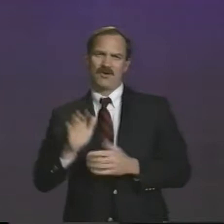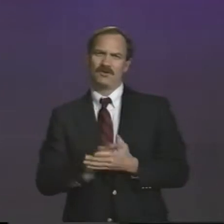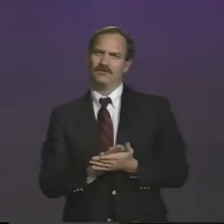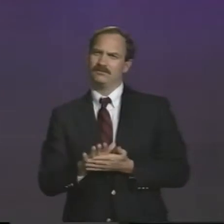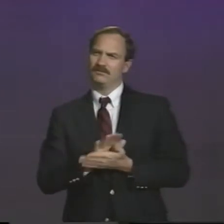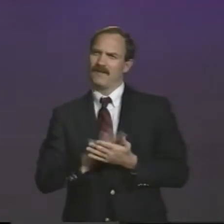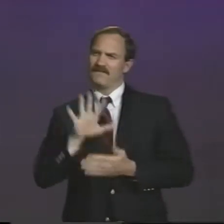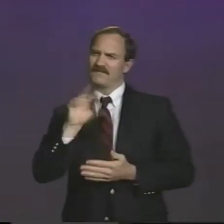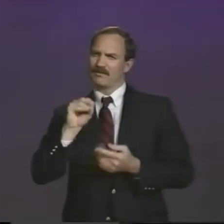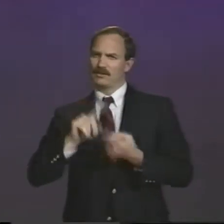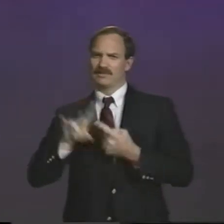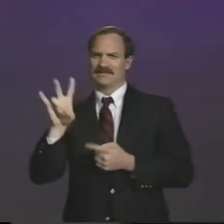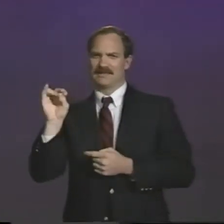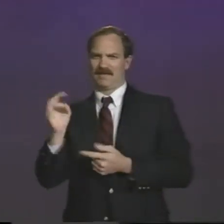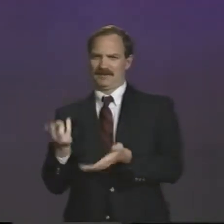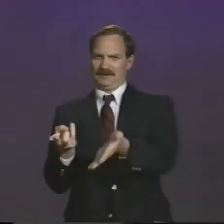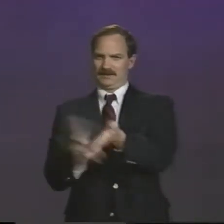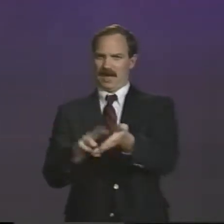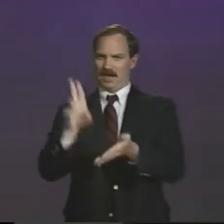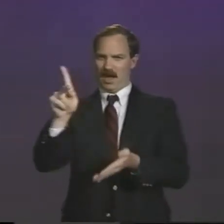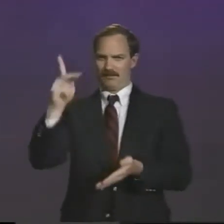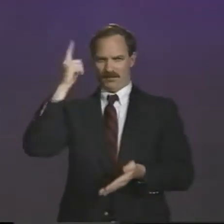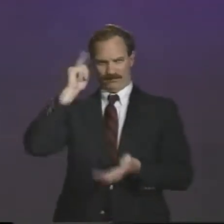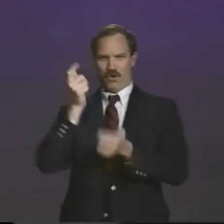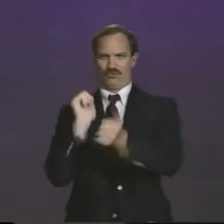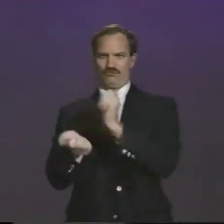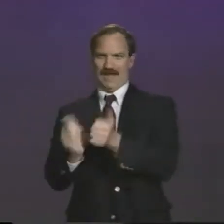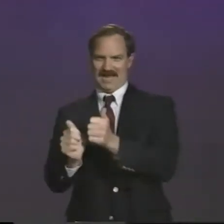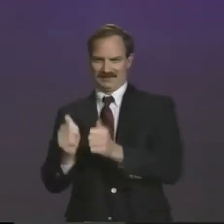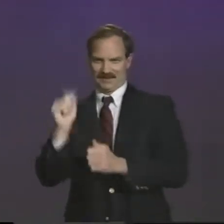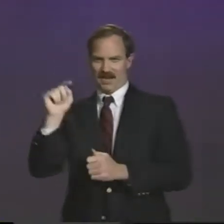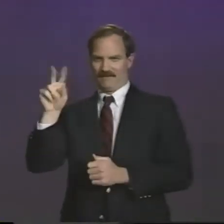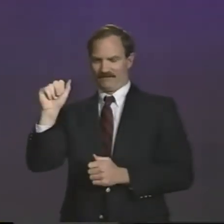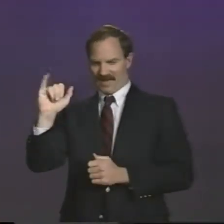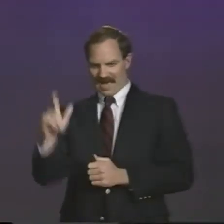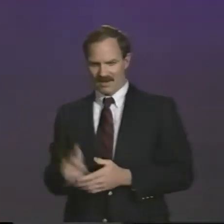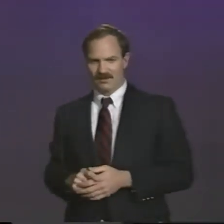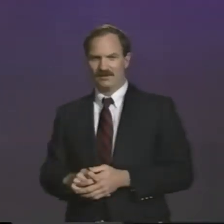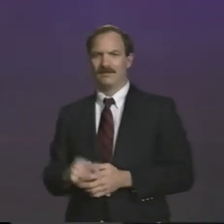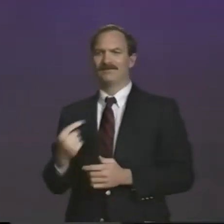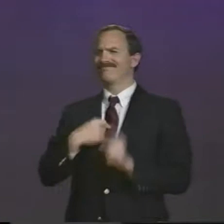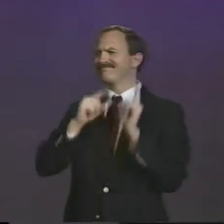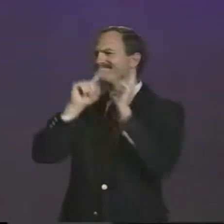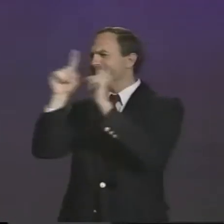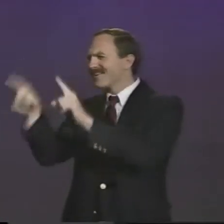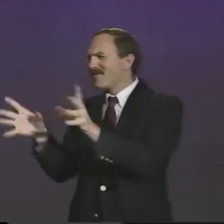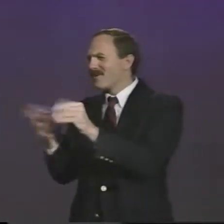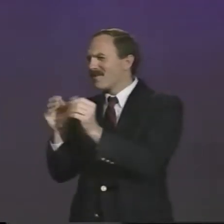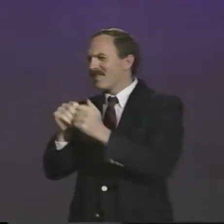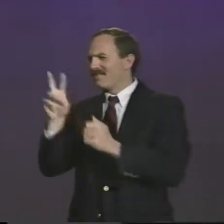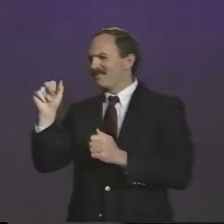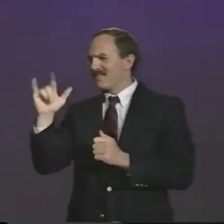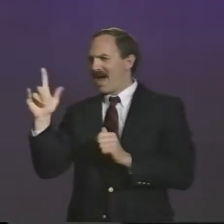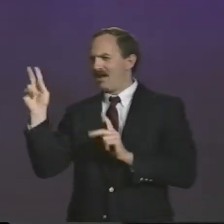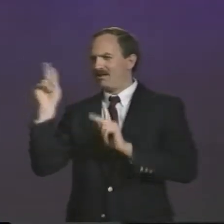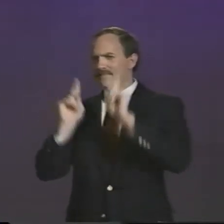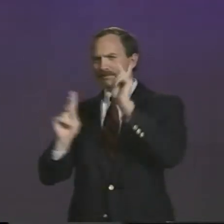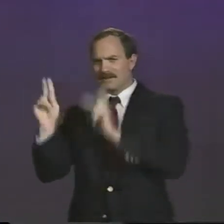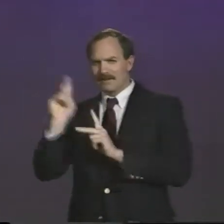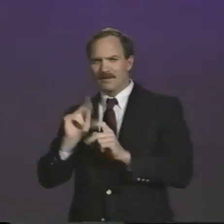And so far, we have roughly about 50 to 70 registrants for the competition in Vail. I have gone to Vail and had